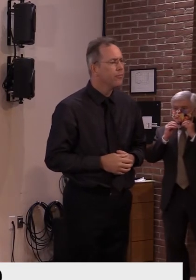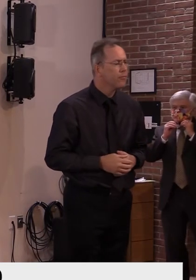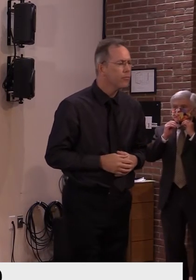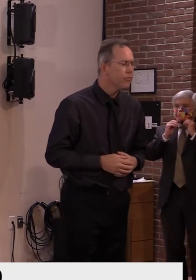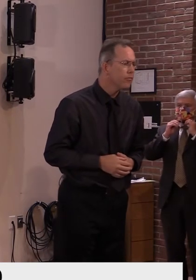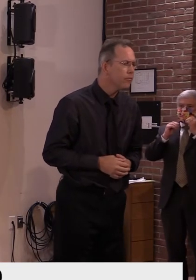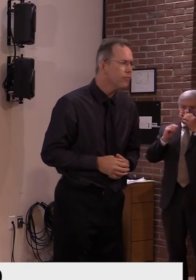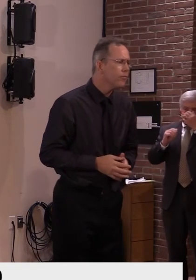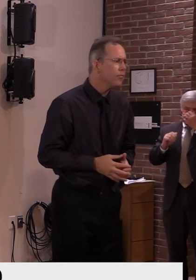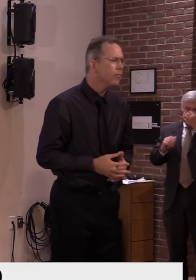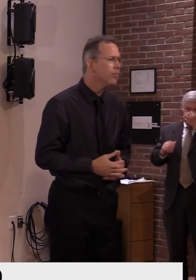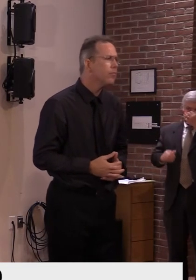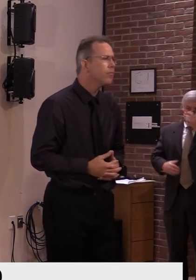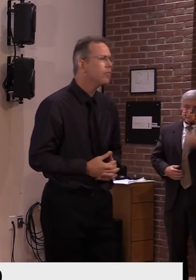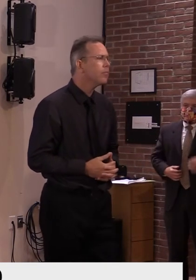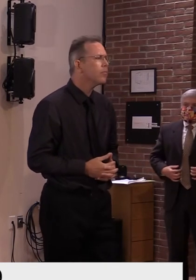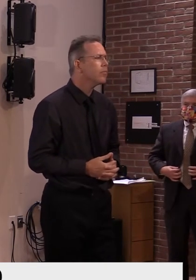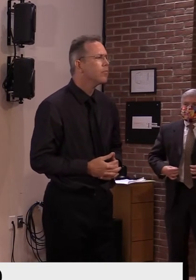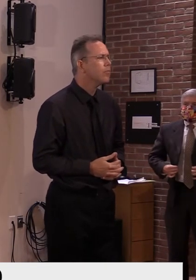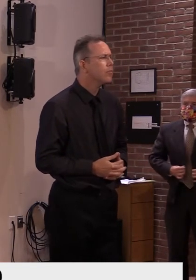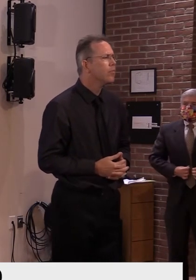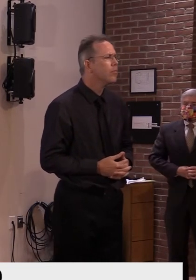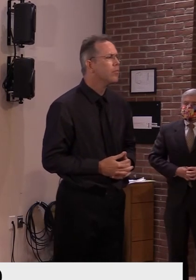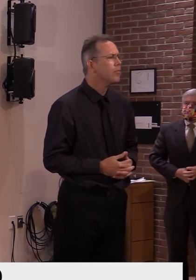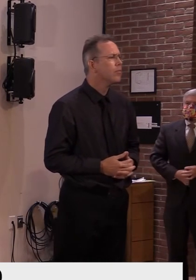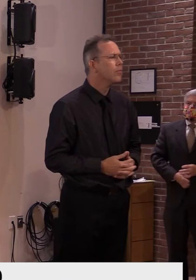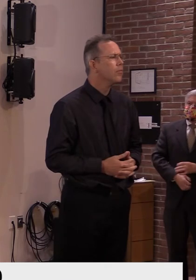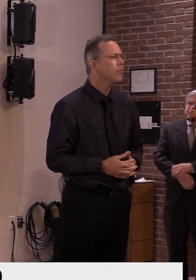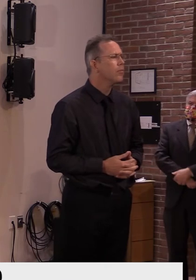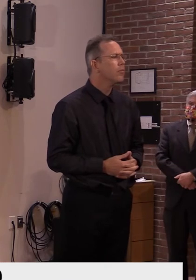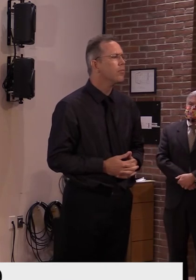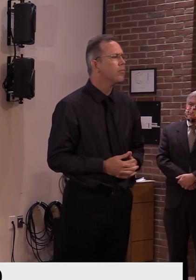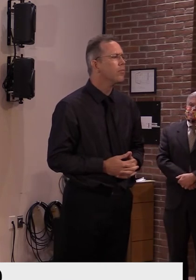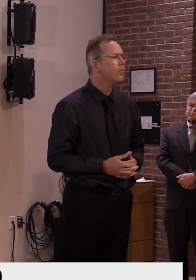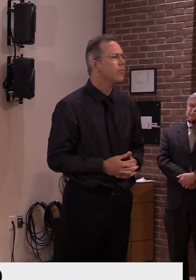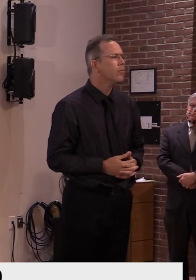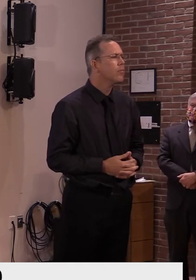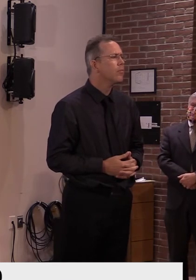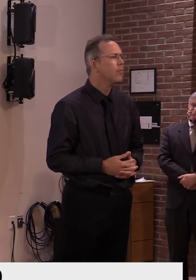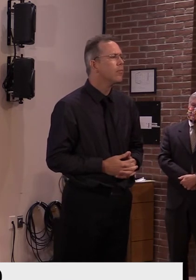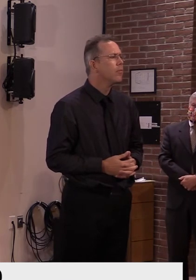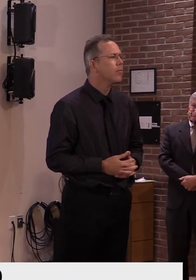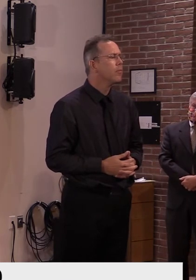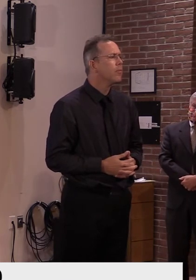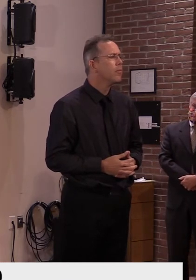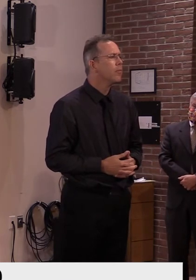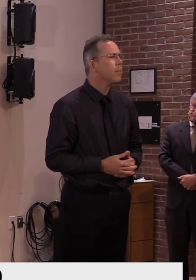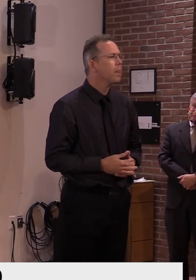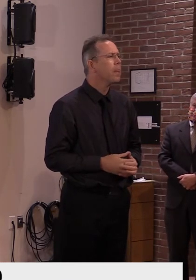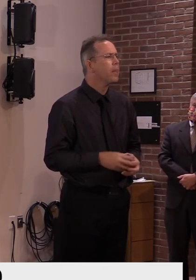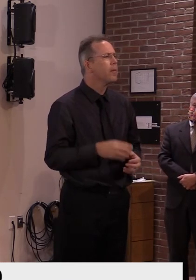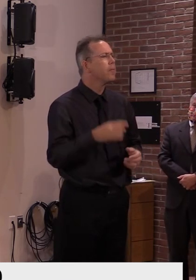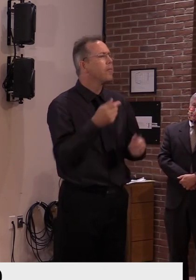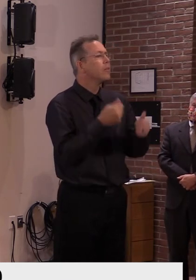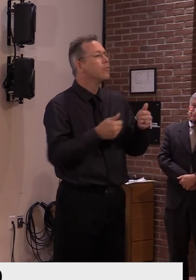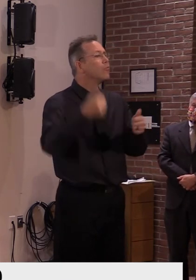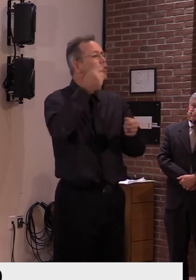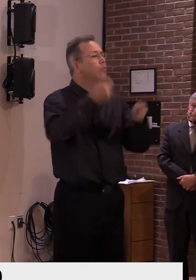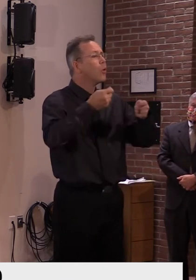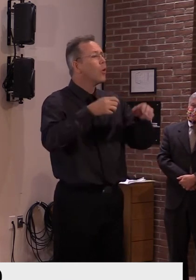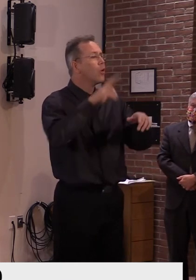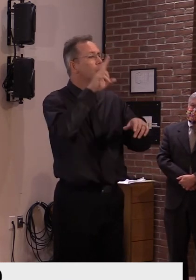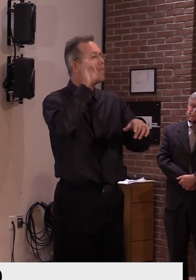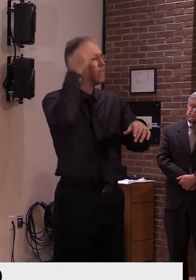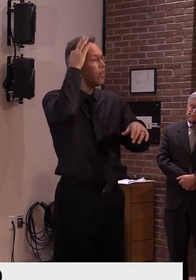confirmation of Supreme Court Justice Amy Coney Barry. Yeah, I was vocal, um, early on that I didn't believe that